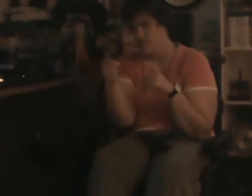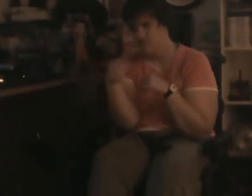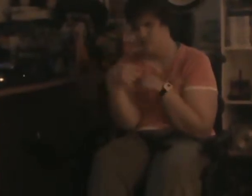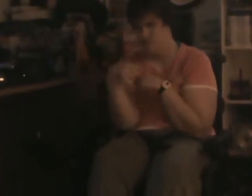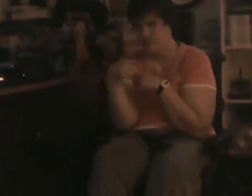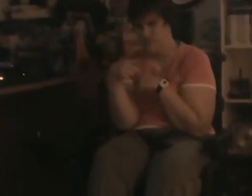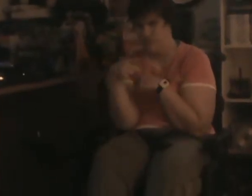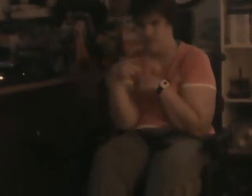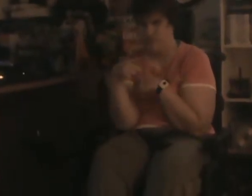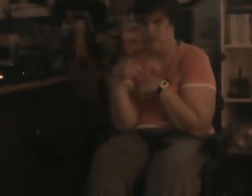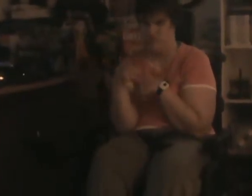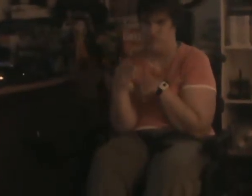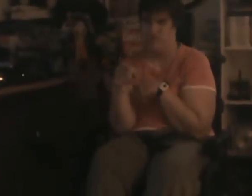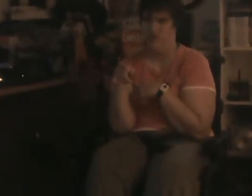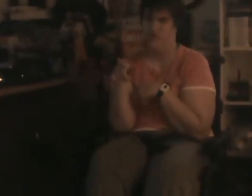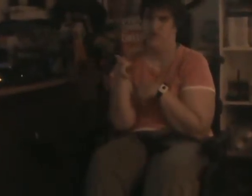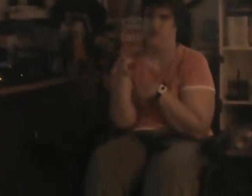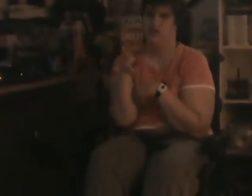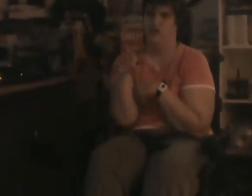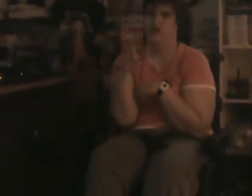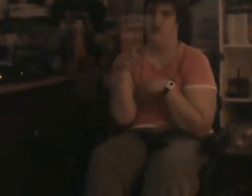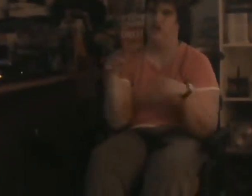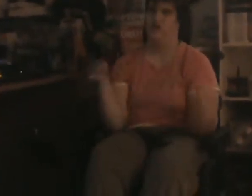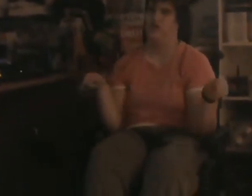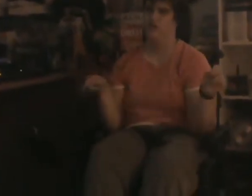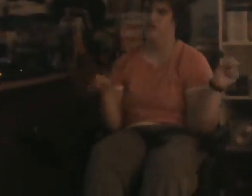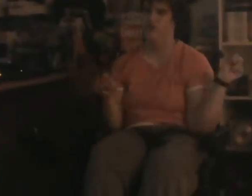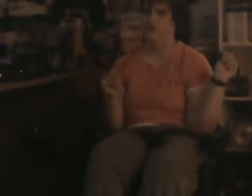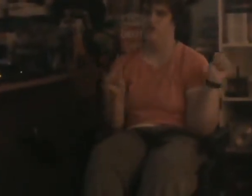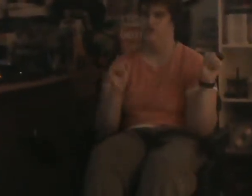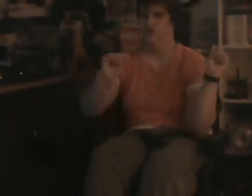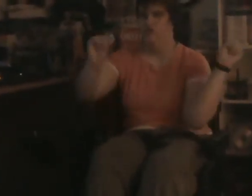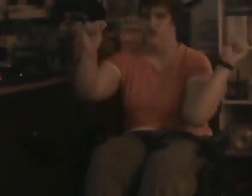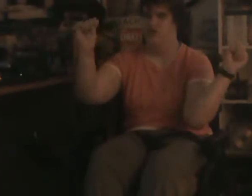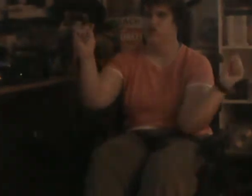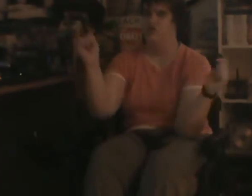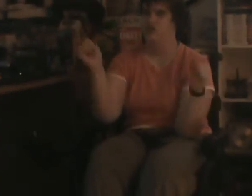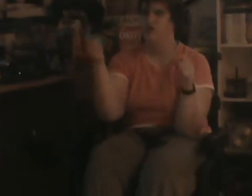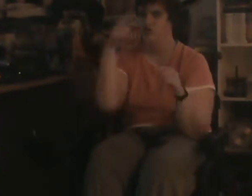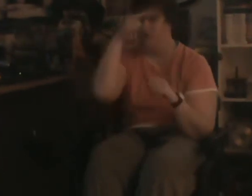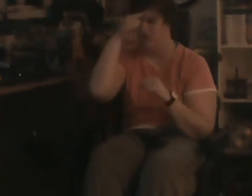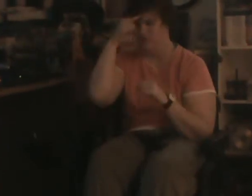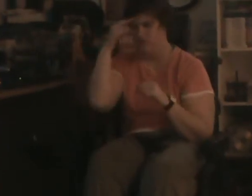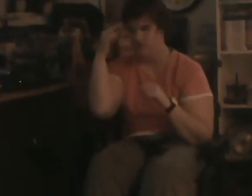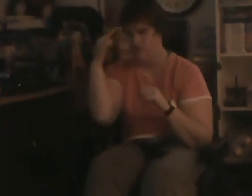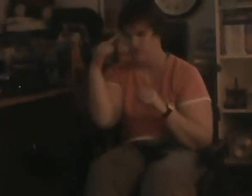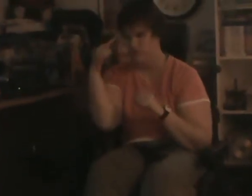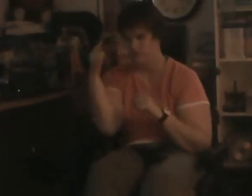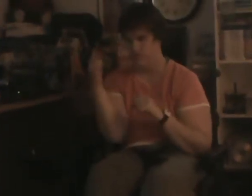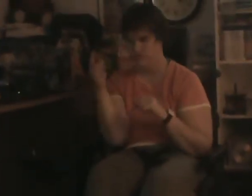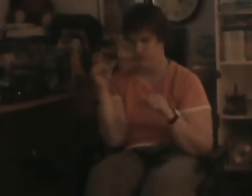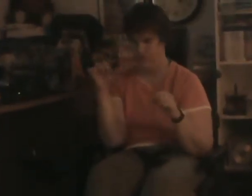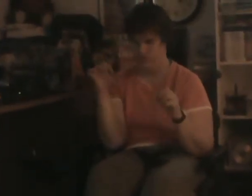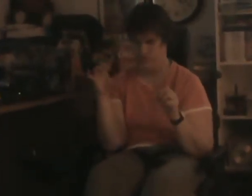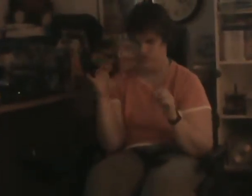you. And I'll learn your trust-making memories of us.